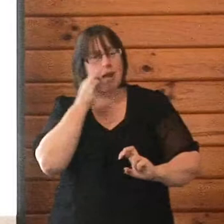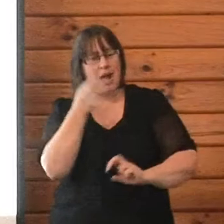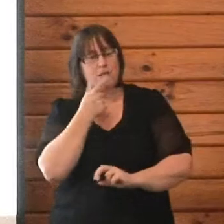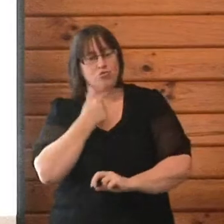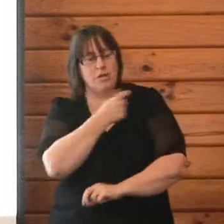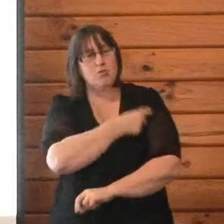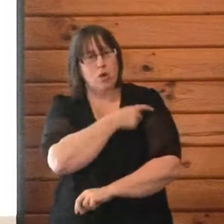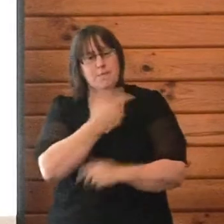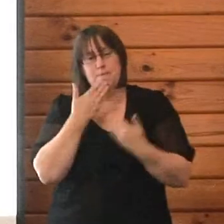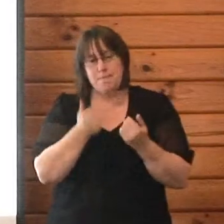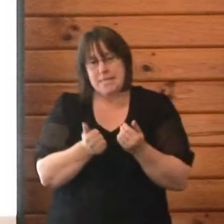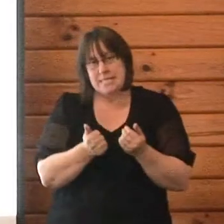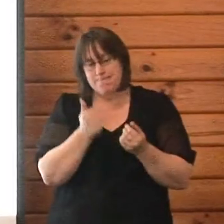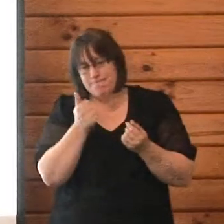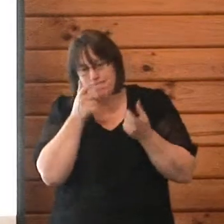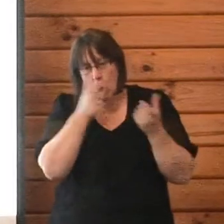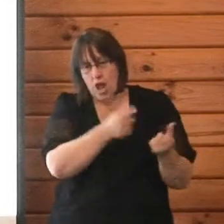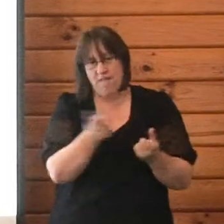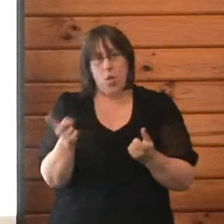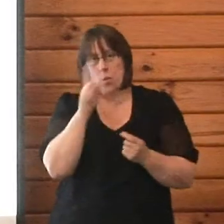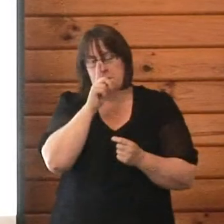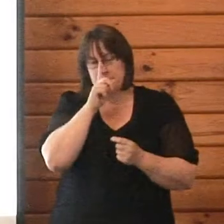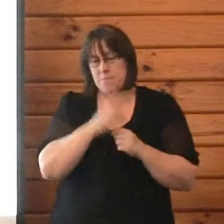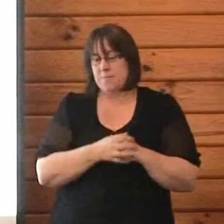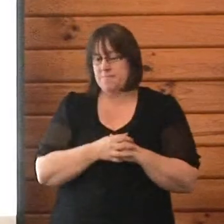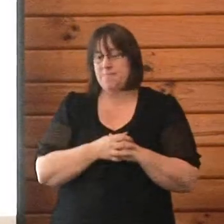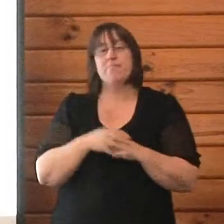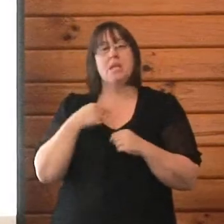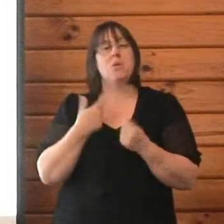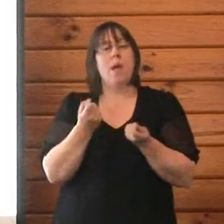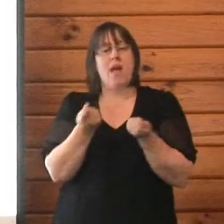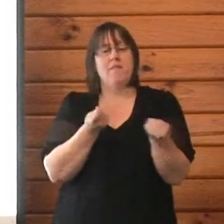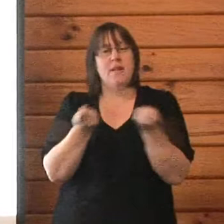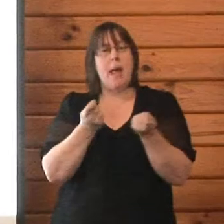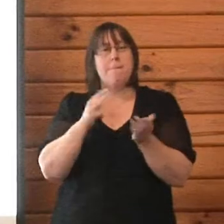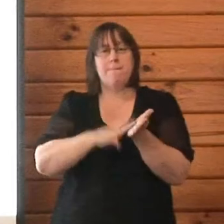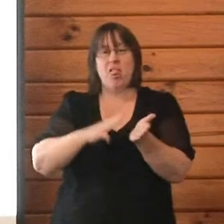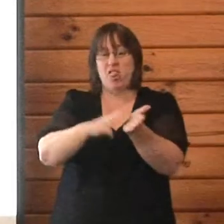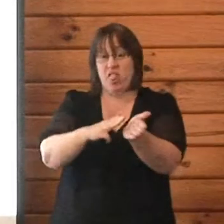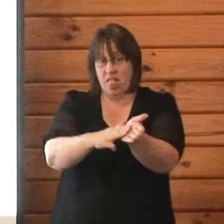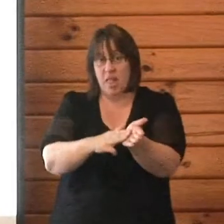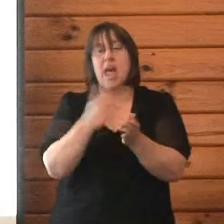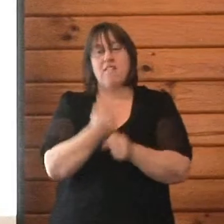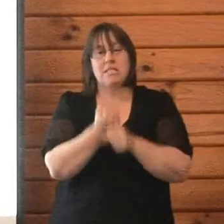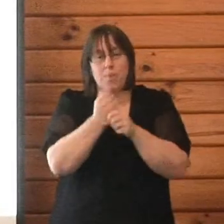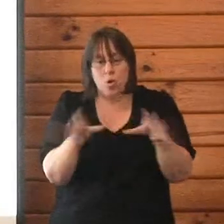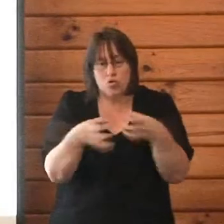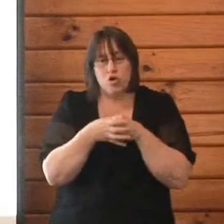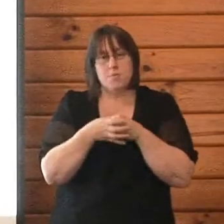and so we do facilitated monthly support groups with these people. We have expert talks like Dr. Rob Gordon,